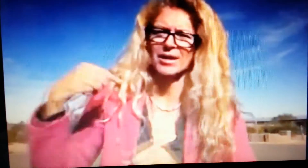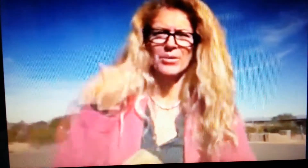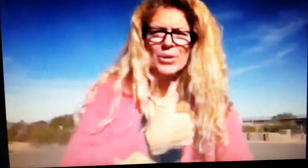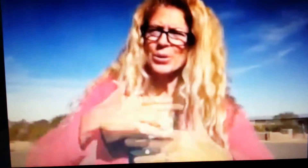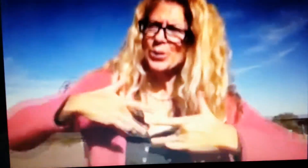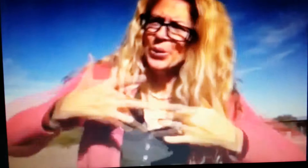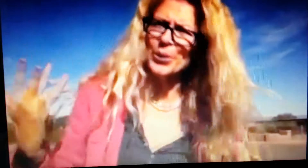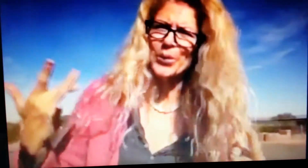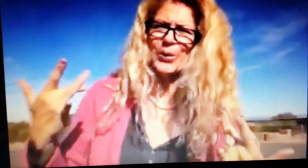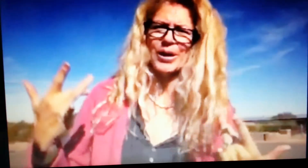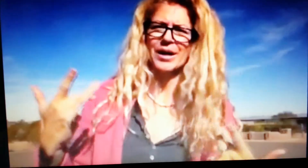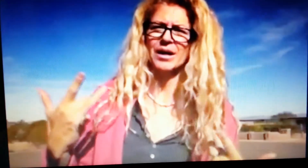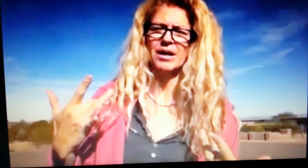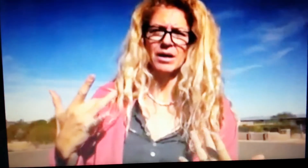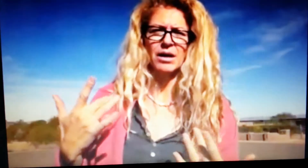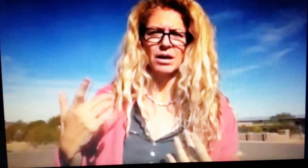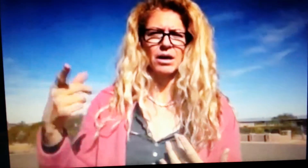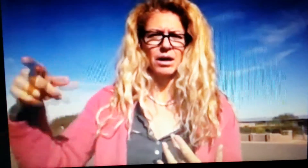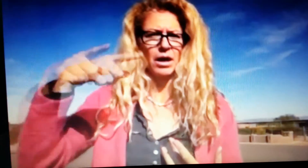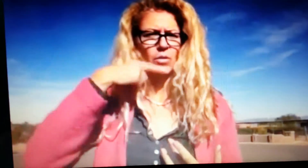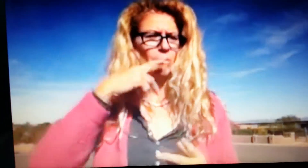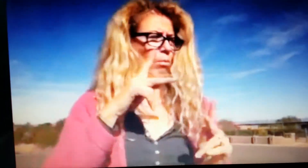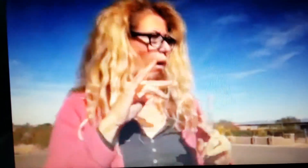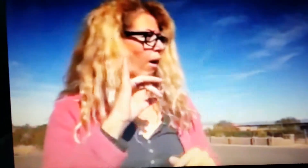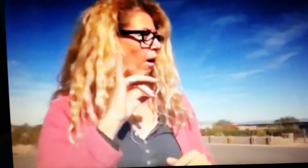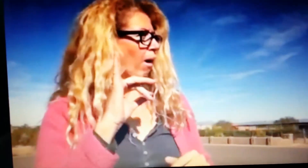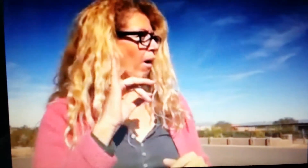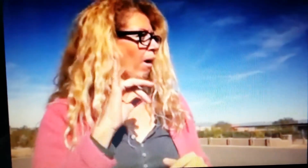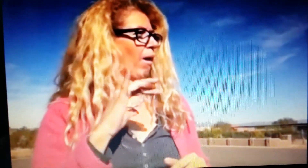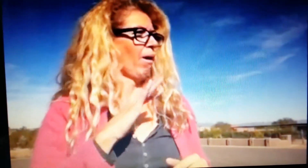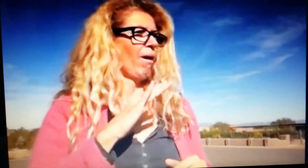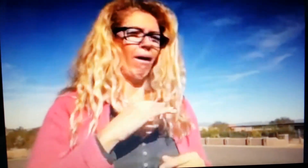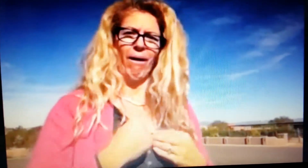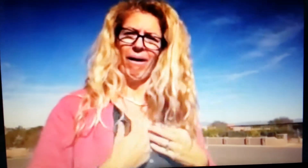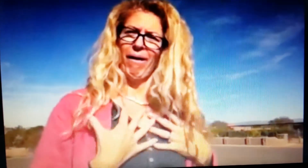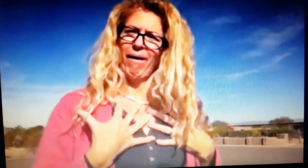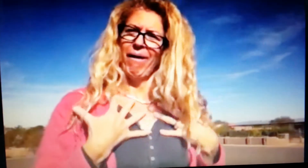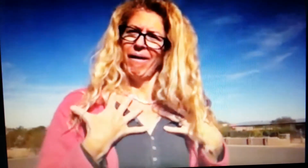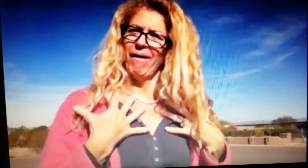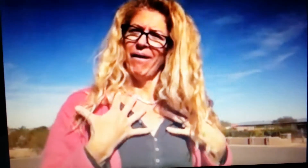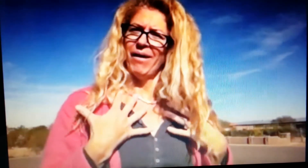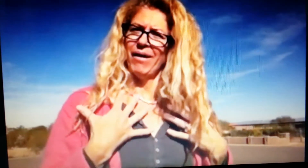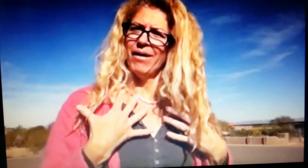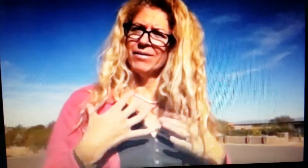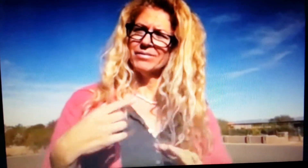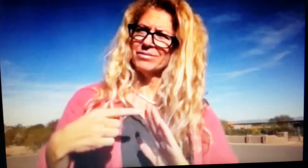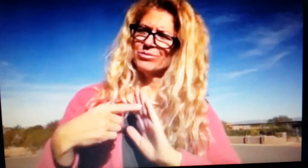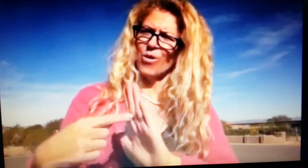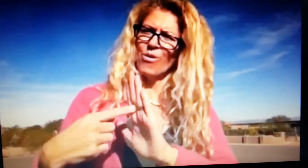thank you continue continue doing that that's wonderful to us